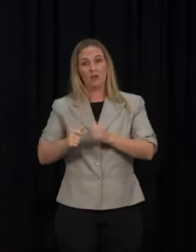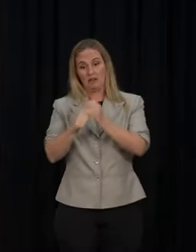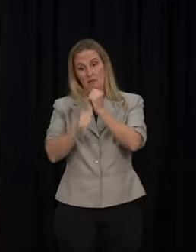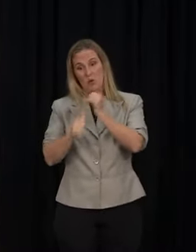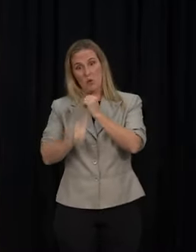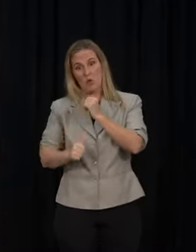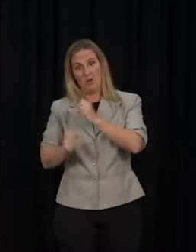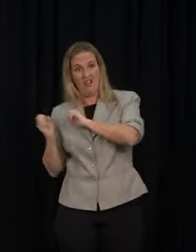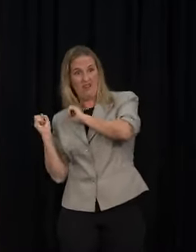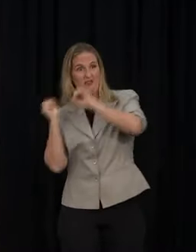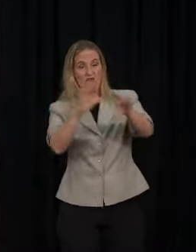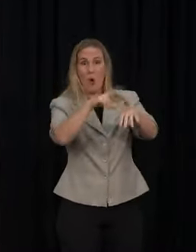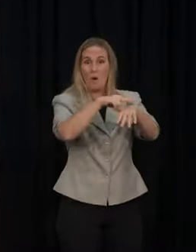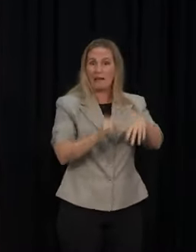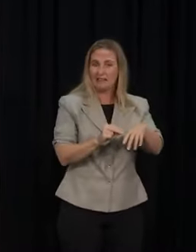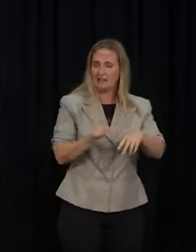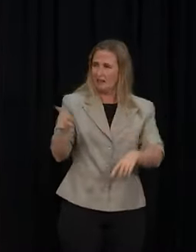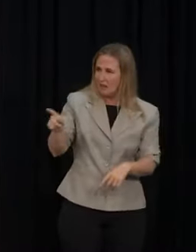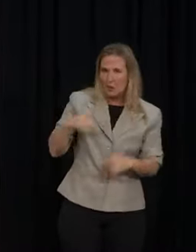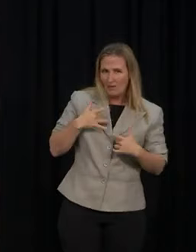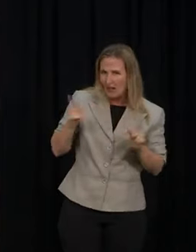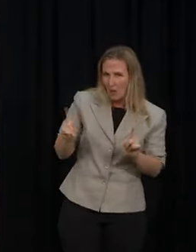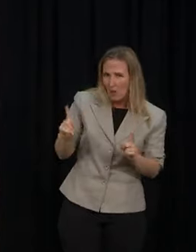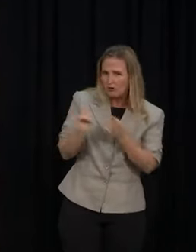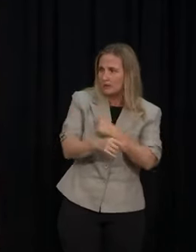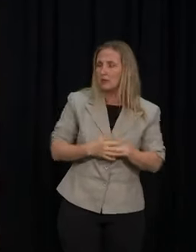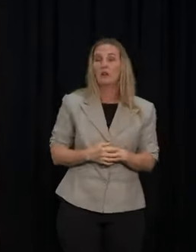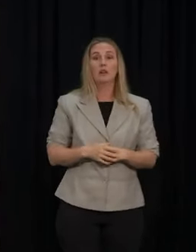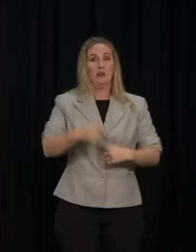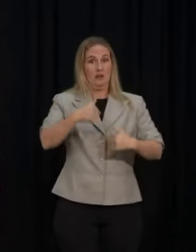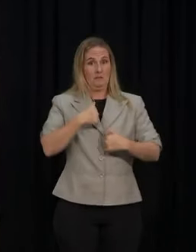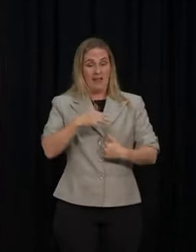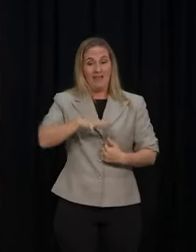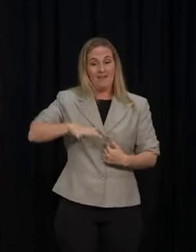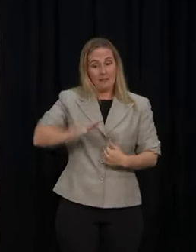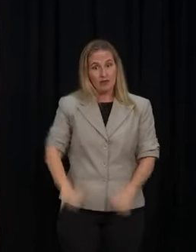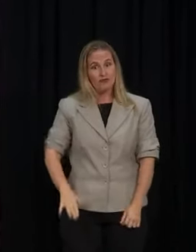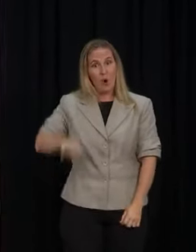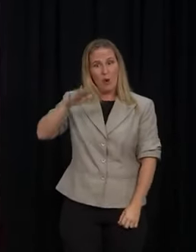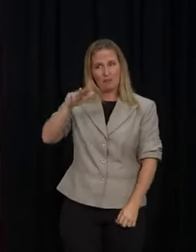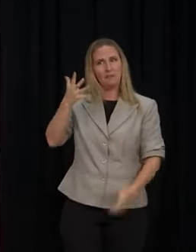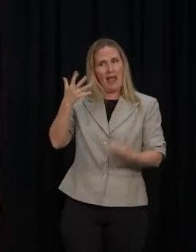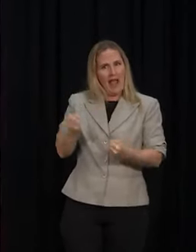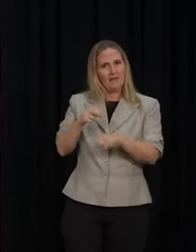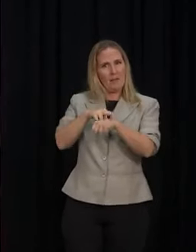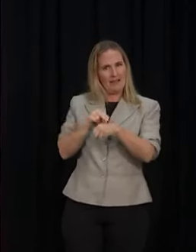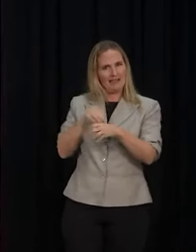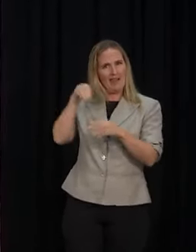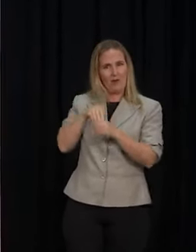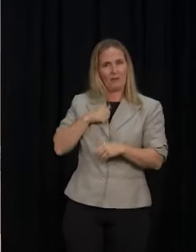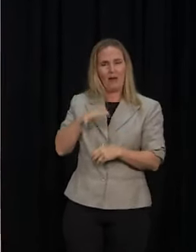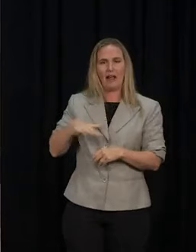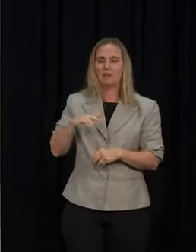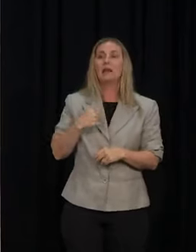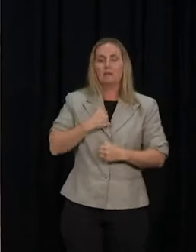I grew up in a police family. And so that is why I feel like I have a real appreciation of the difficult